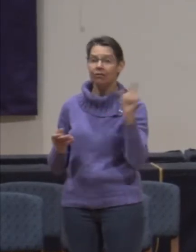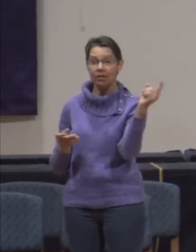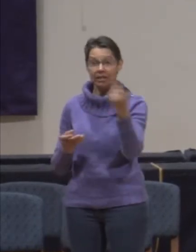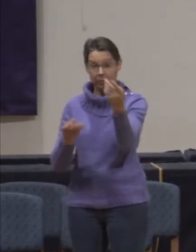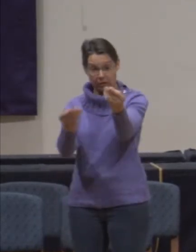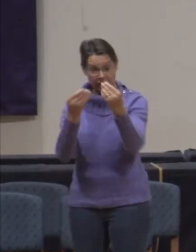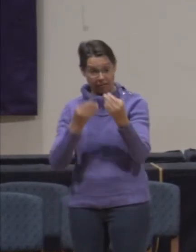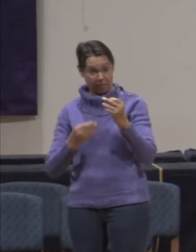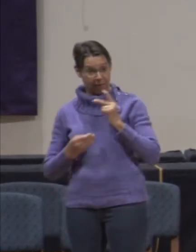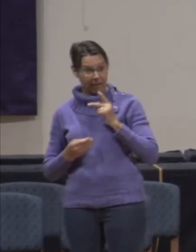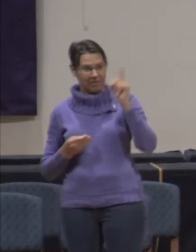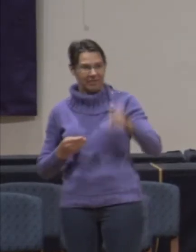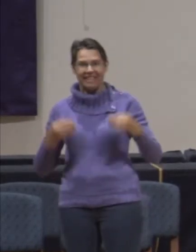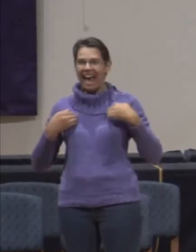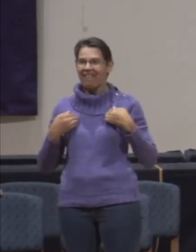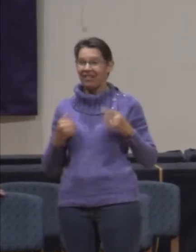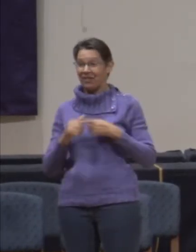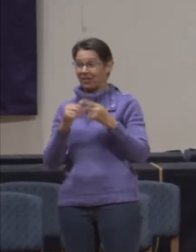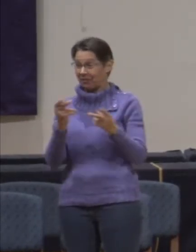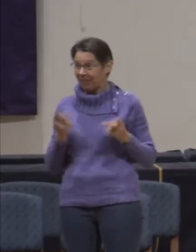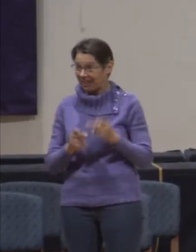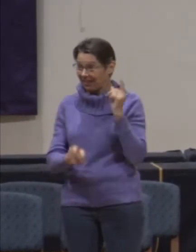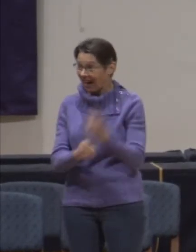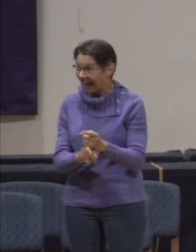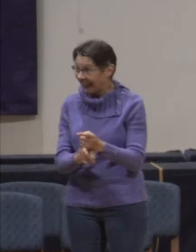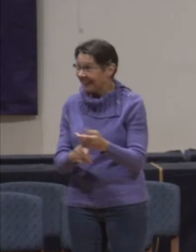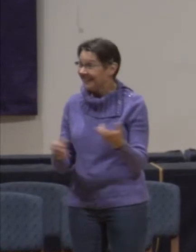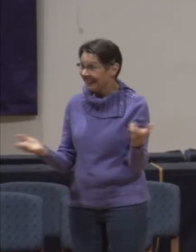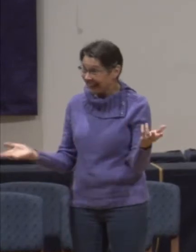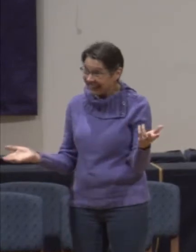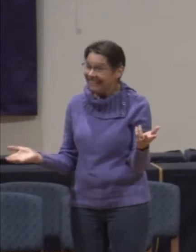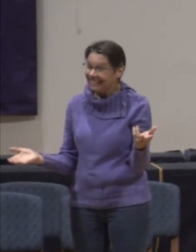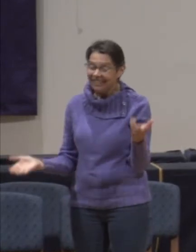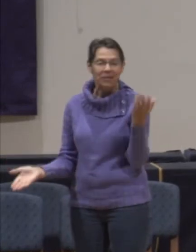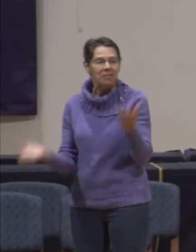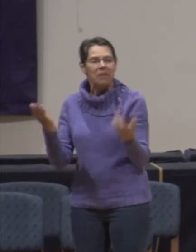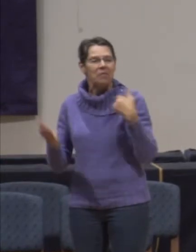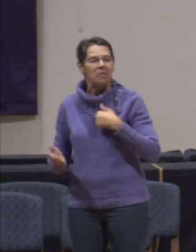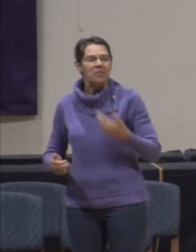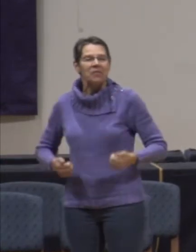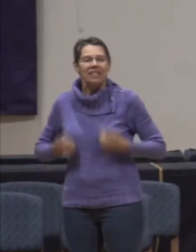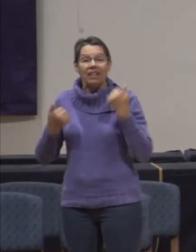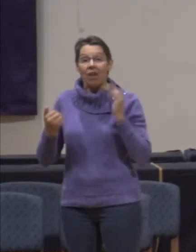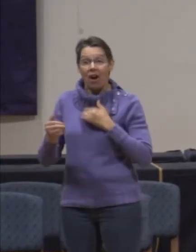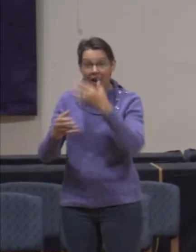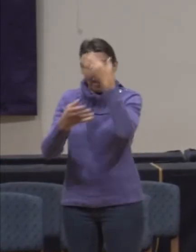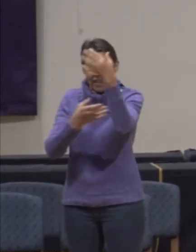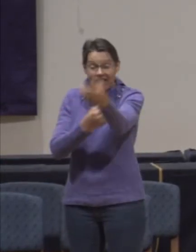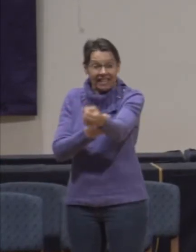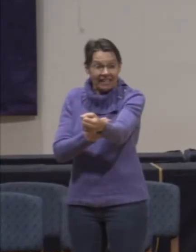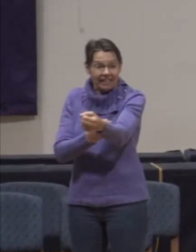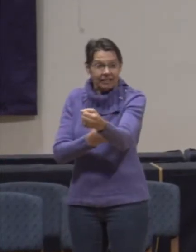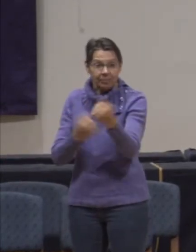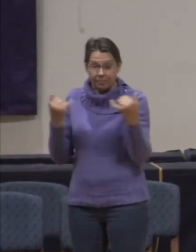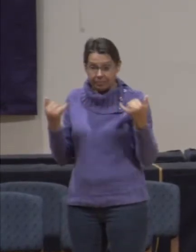So maybe if we're going to live our faith, maybe this time that we're invited to stay home more than we go out, maybe it's a